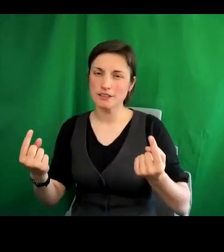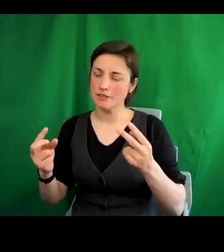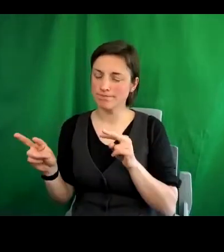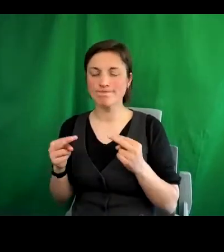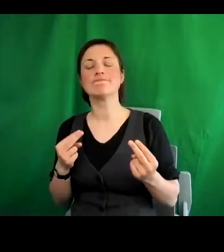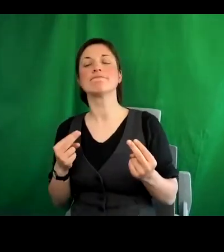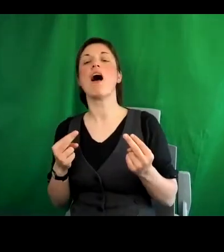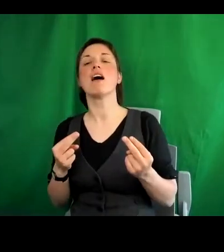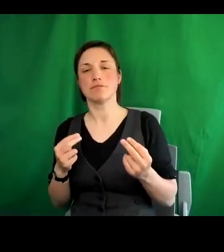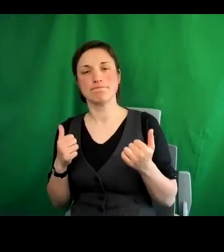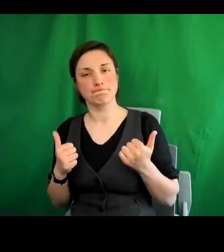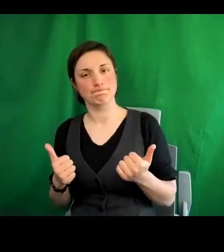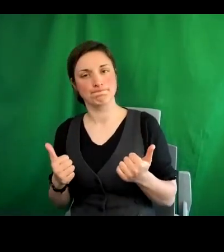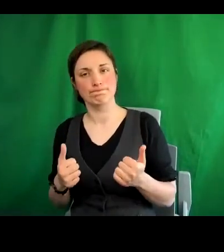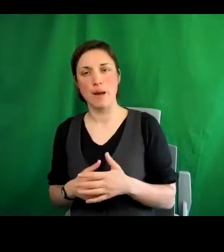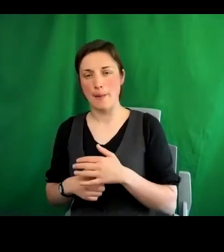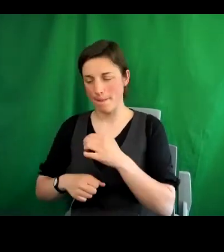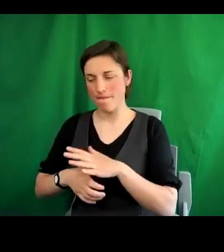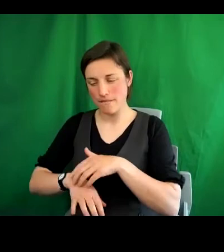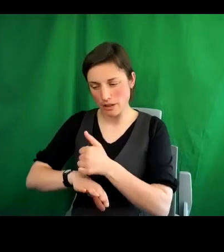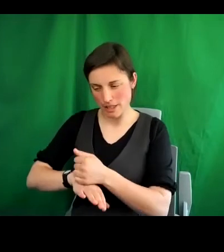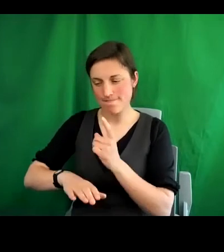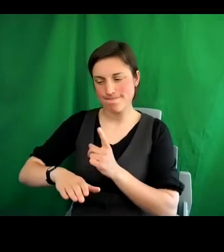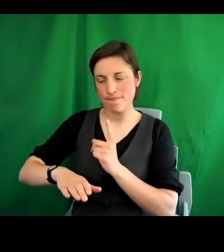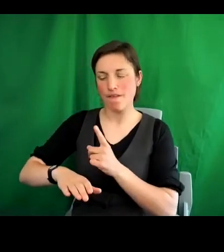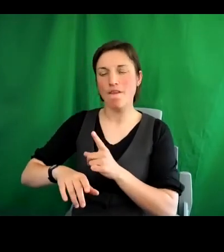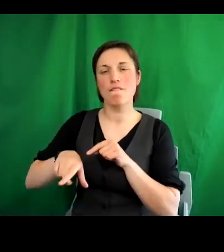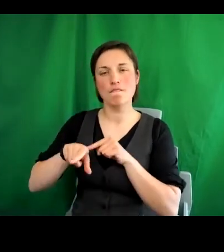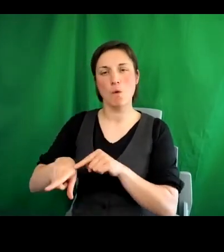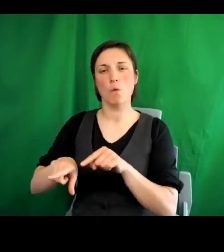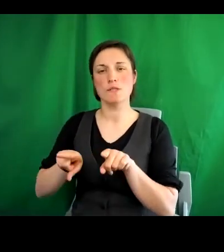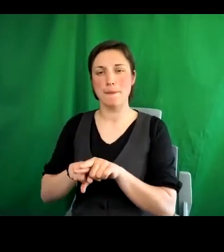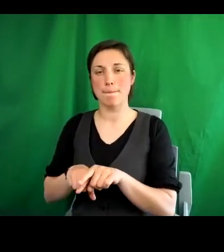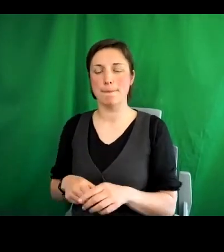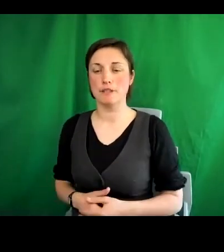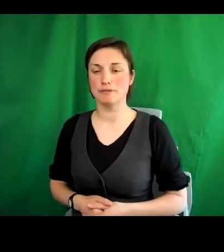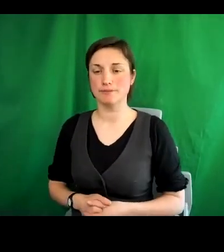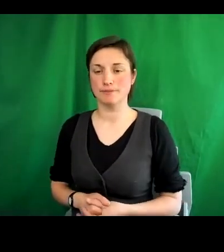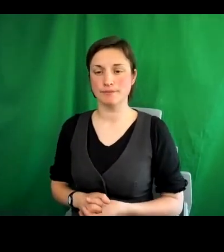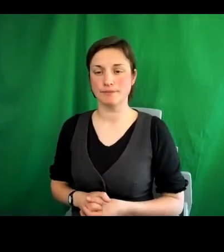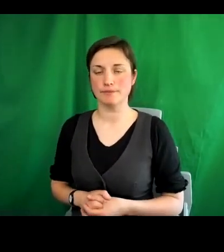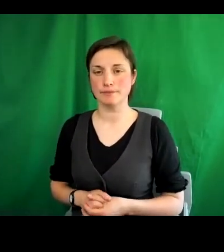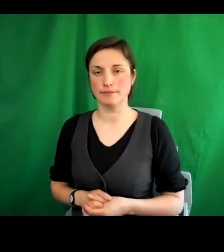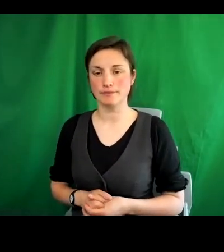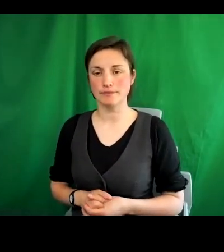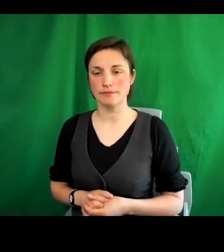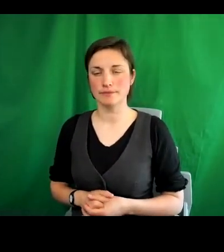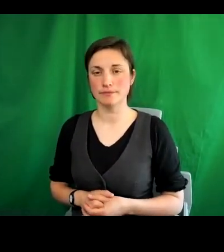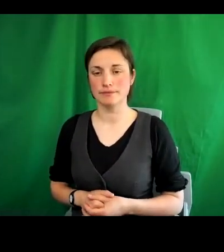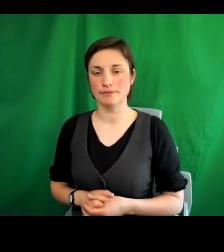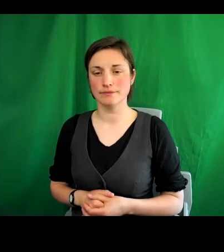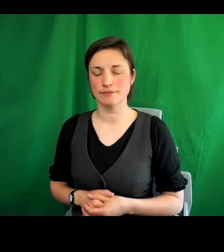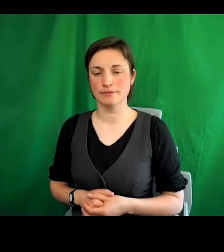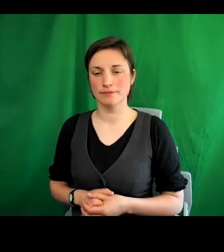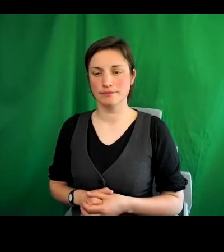to build upon what you have started. Cities also, however, are not just something in and of themselves,